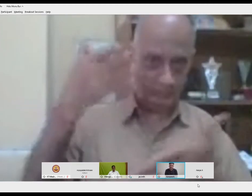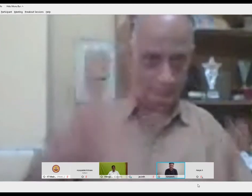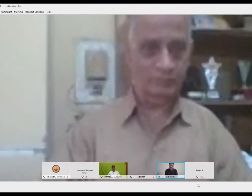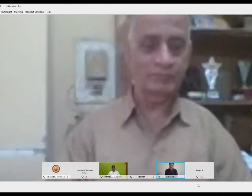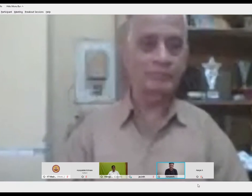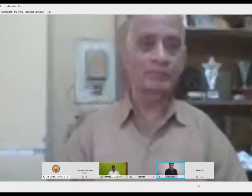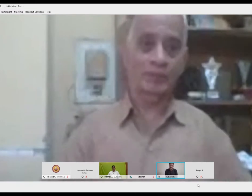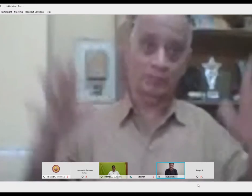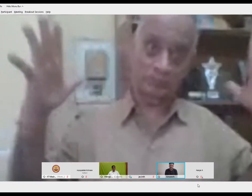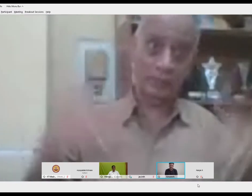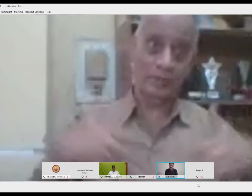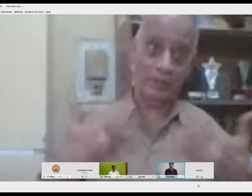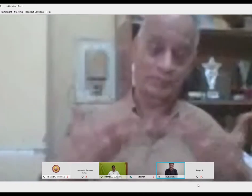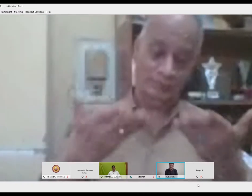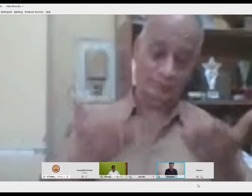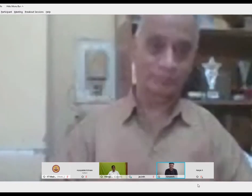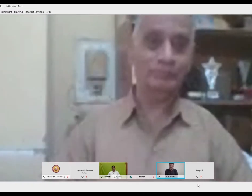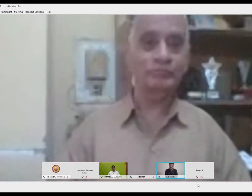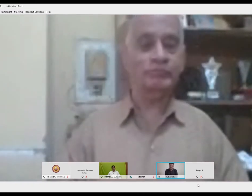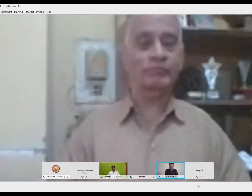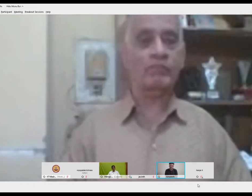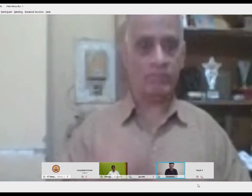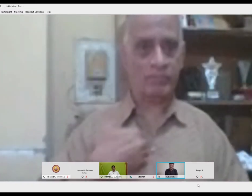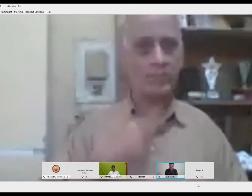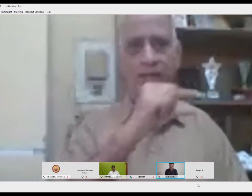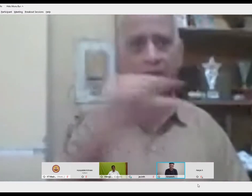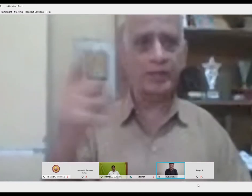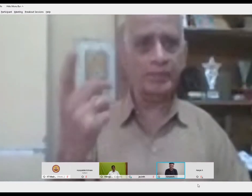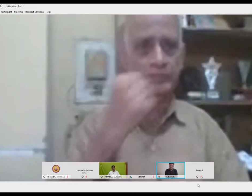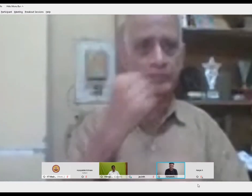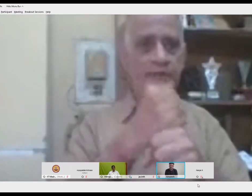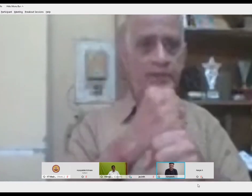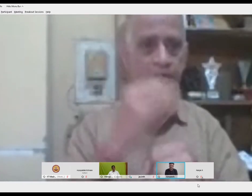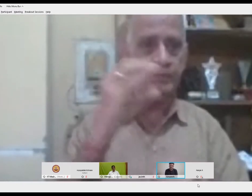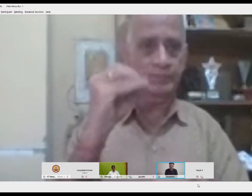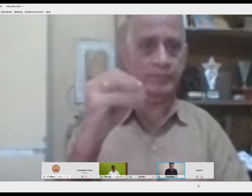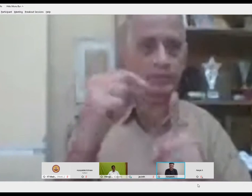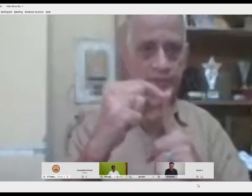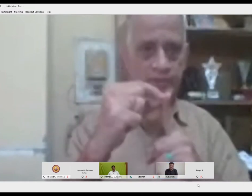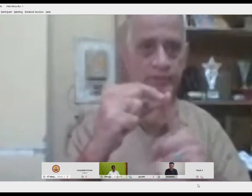and I teach NA for inviting me to this webinar my name is